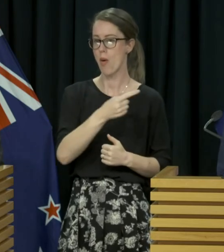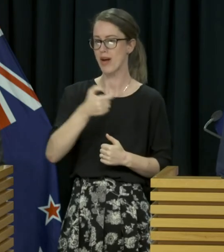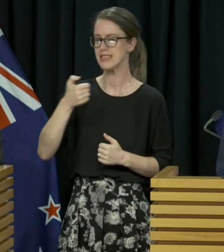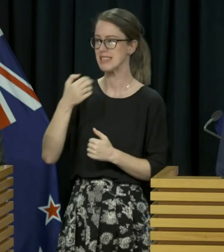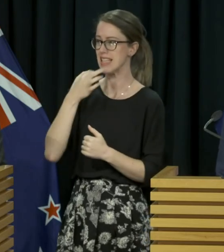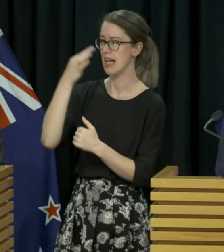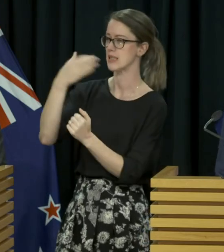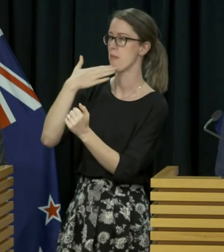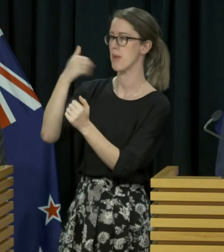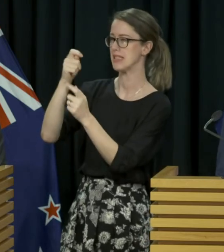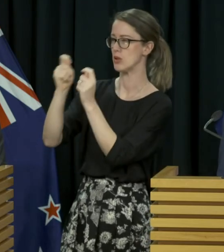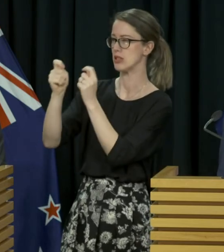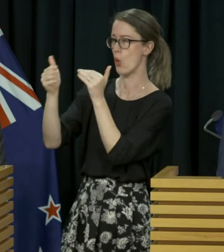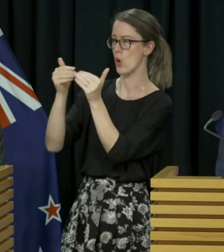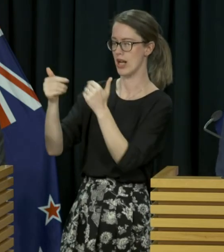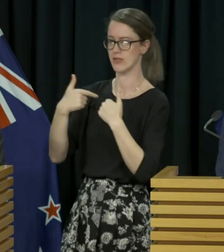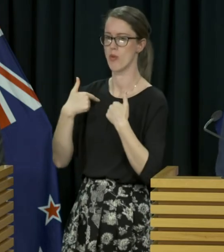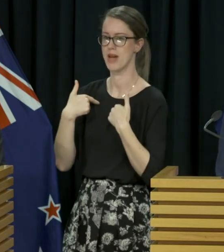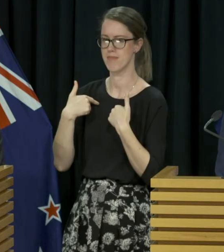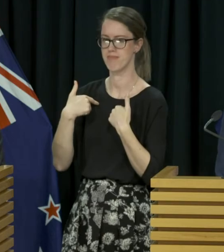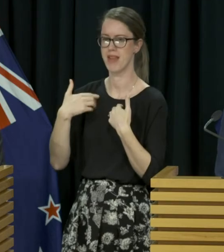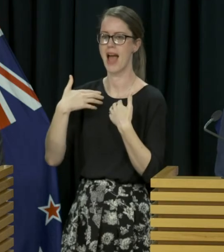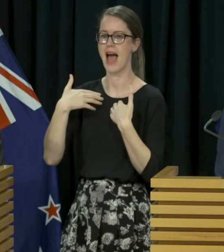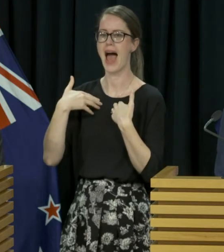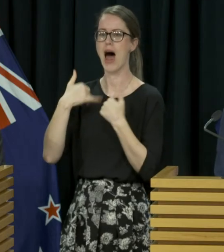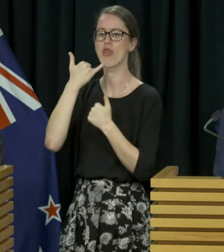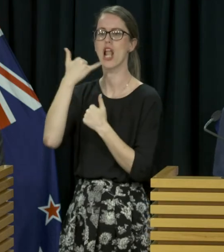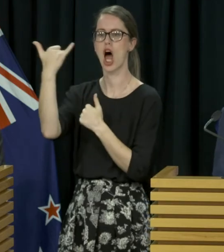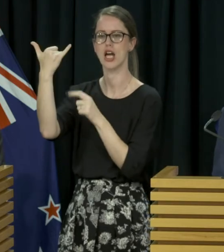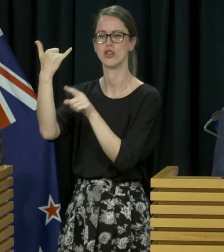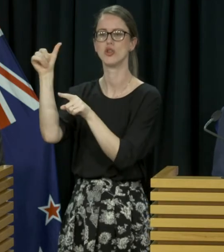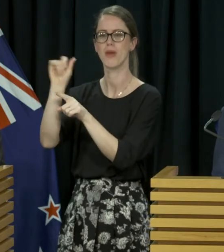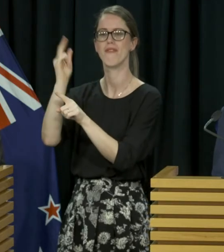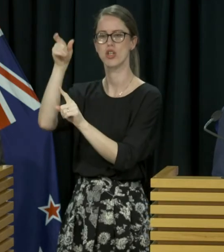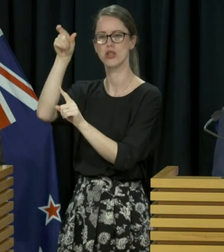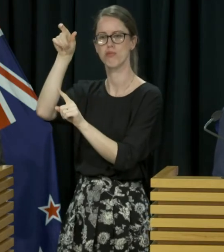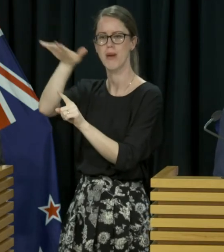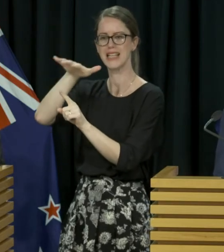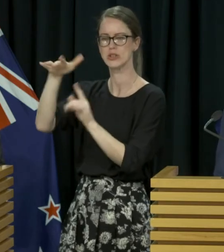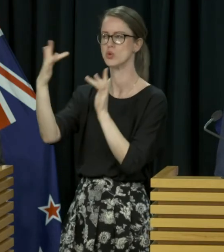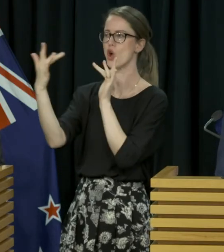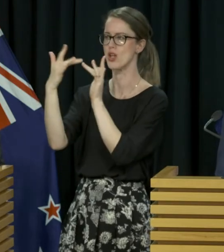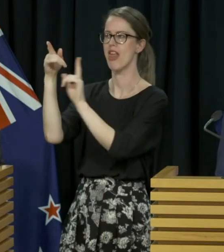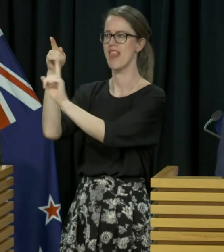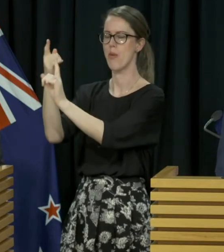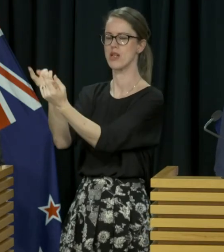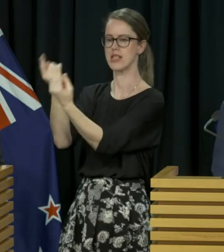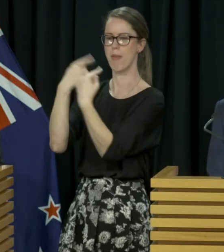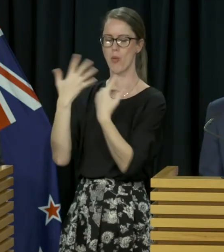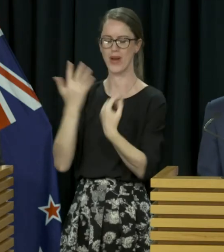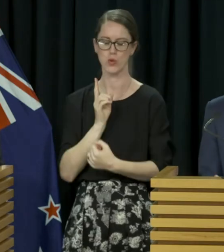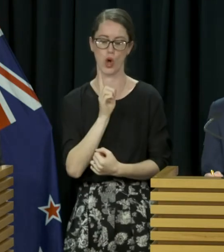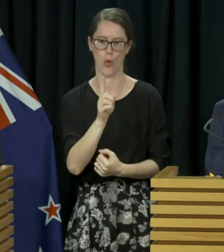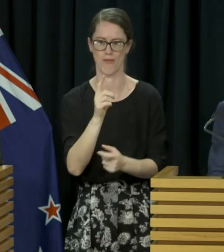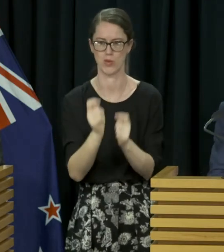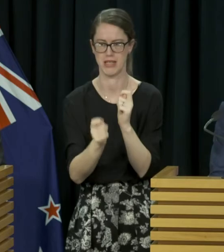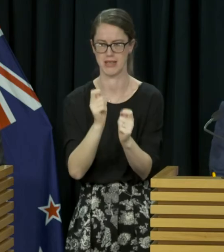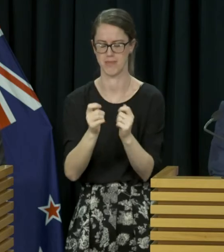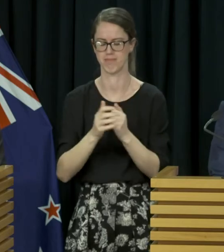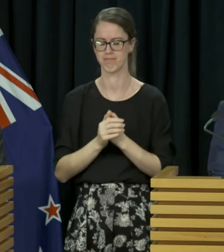to get a test. Healthline should be your first port of call. They will tell you where you can get a test.